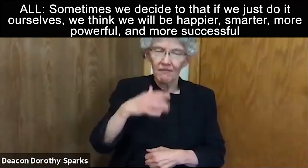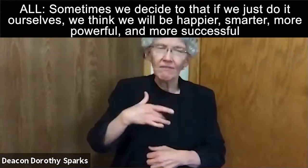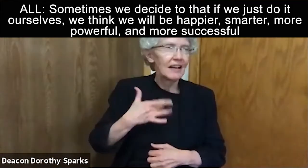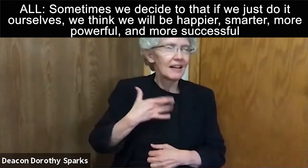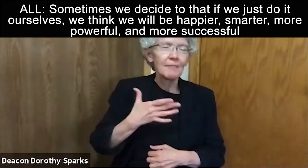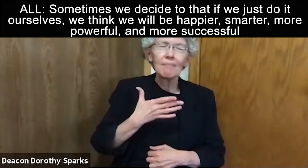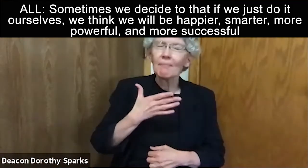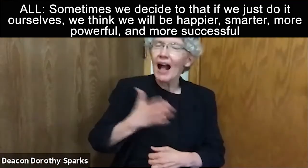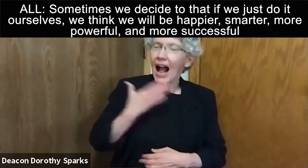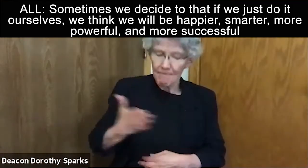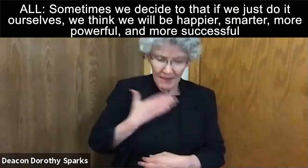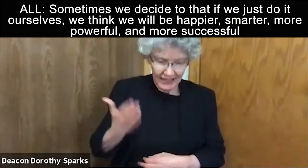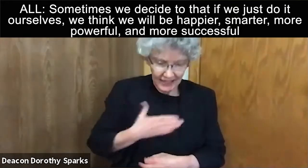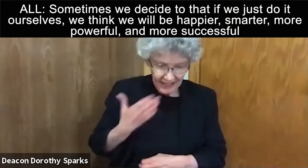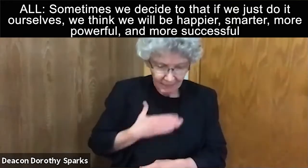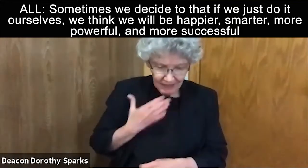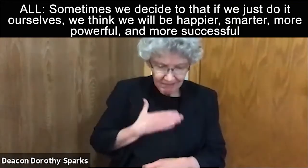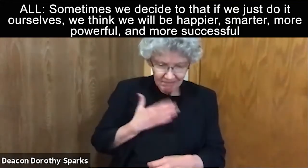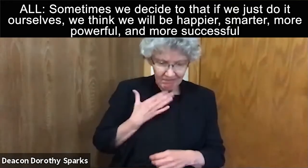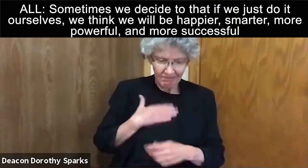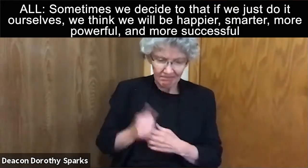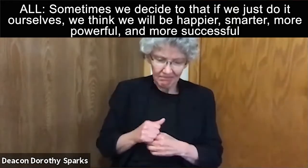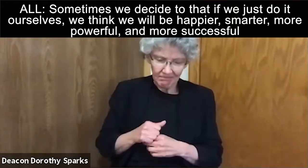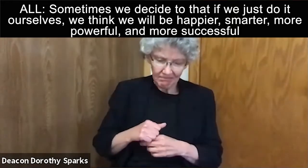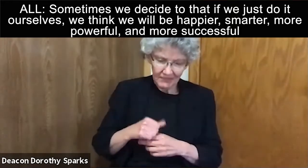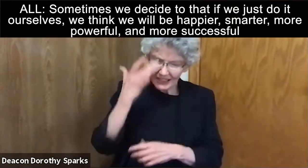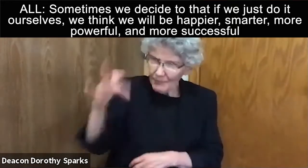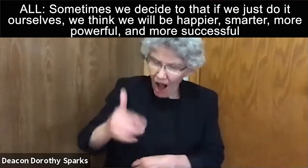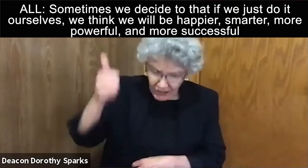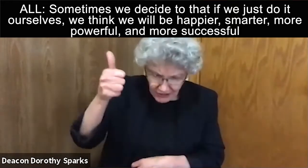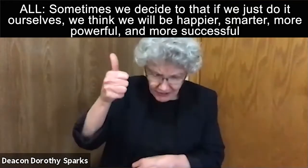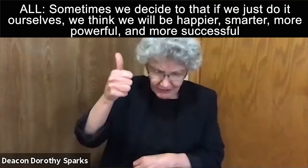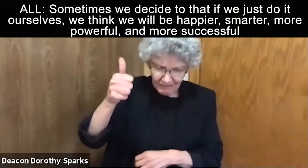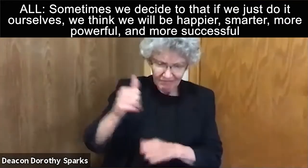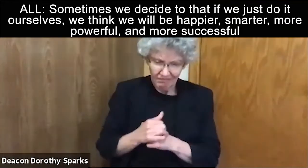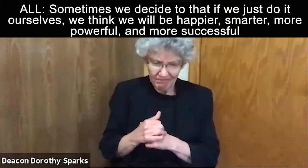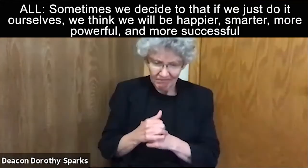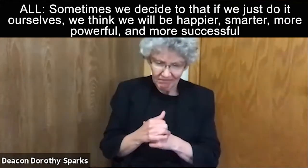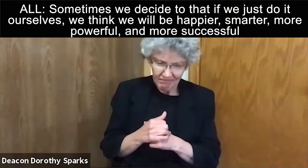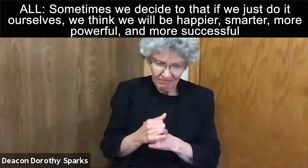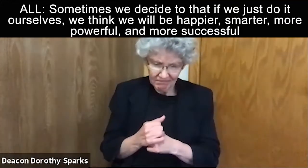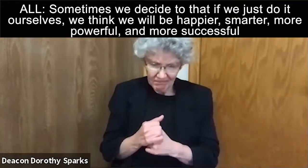that we will be happier, smarter, more powerful,